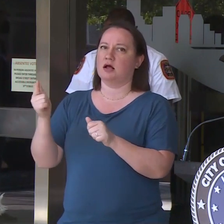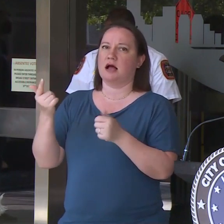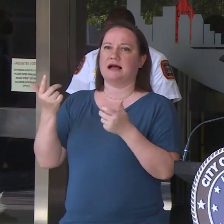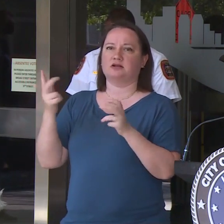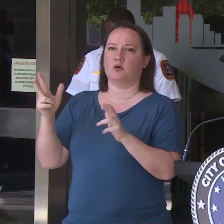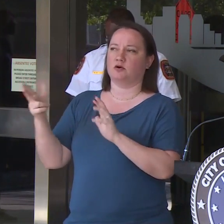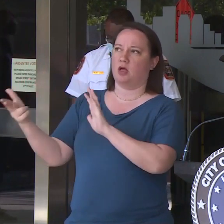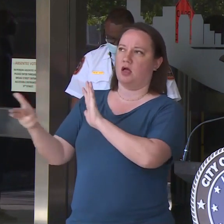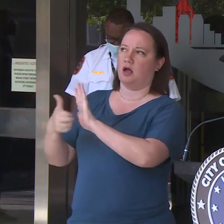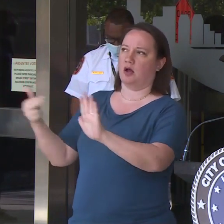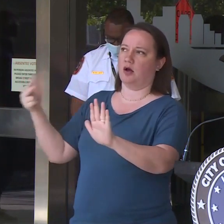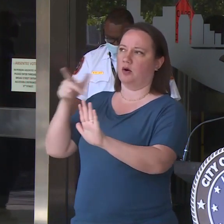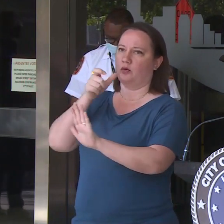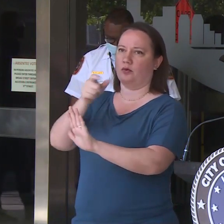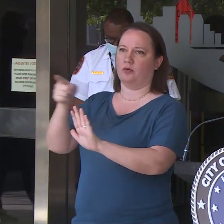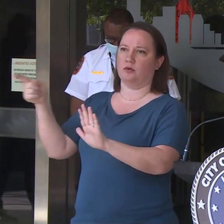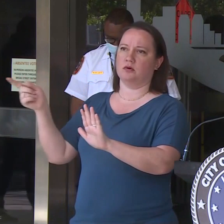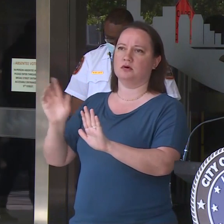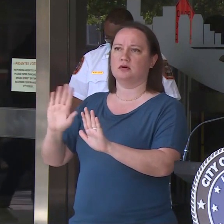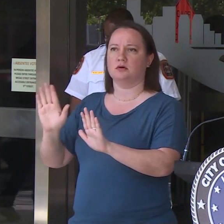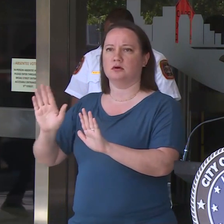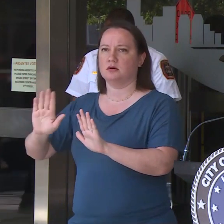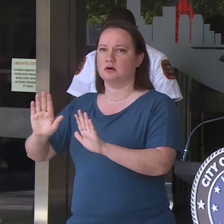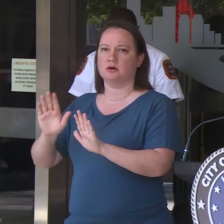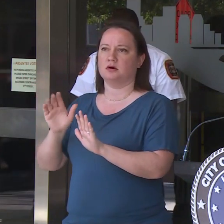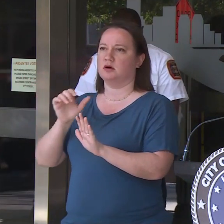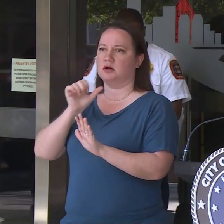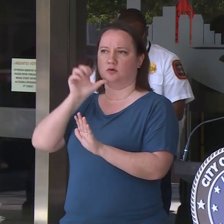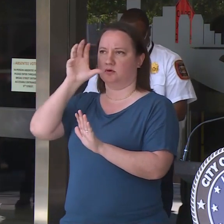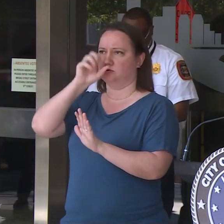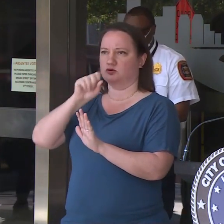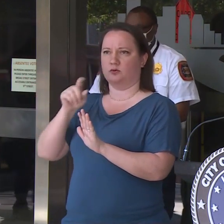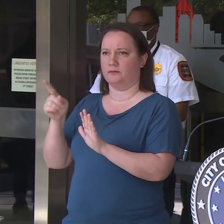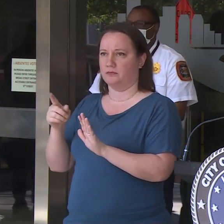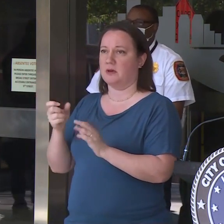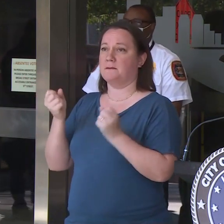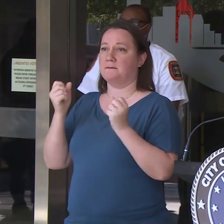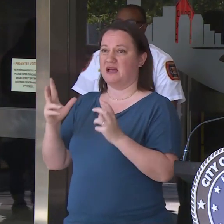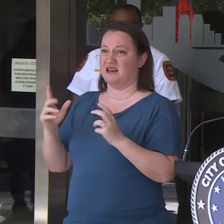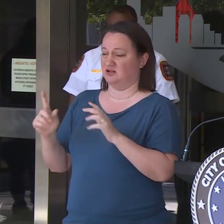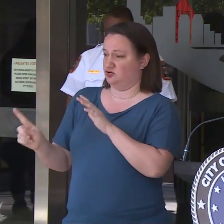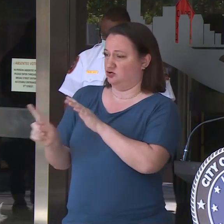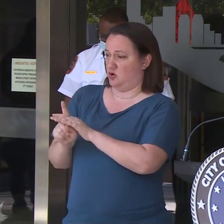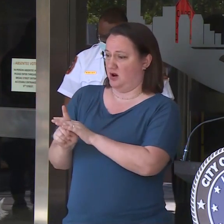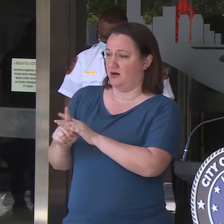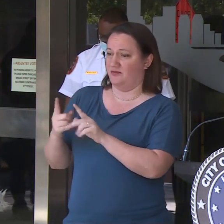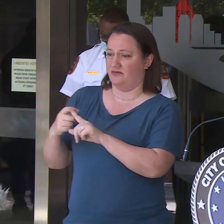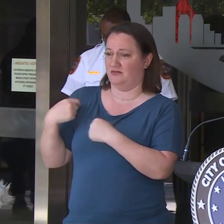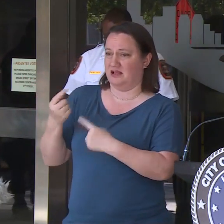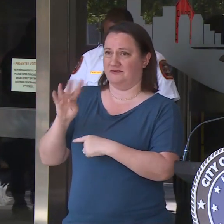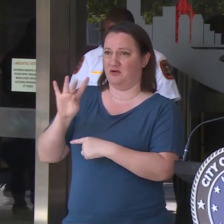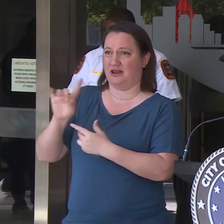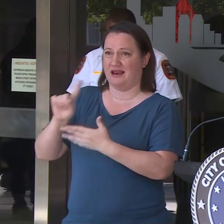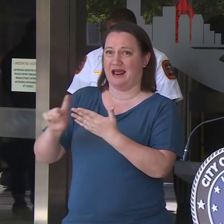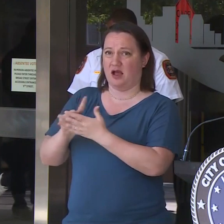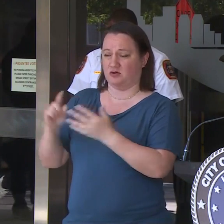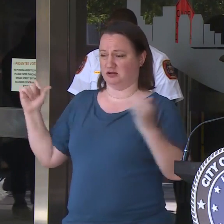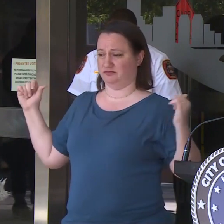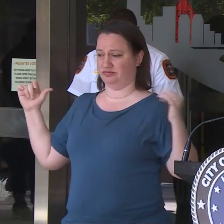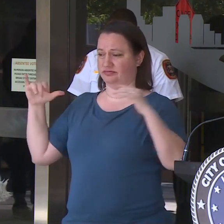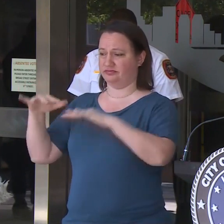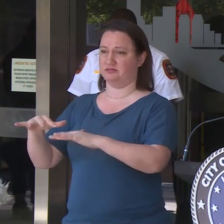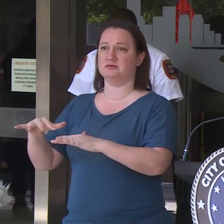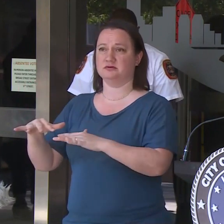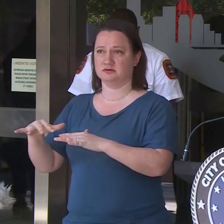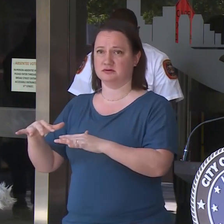those who've shown up in our streets over the last 48 hours, right? Many of them have come there to